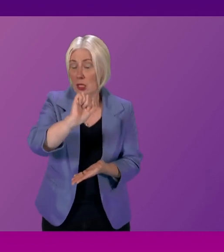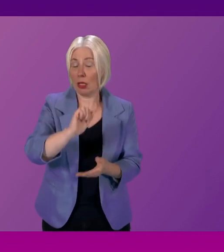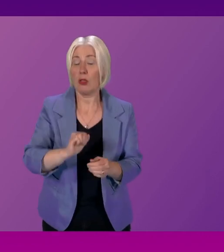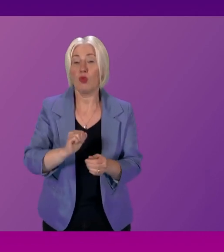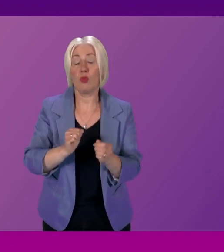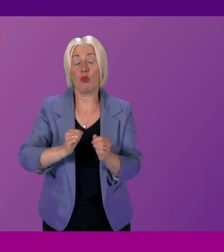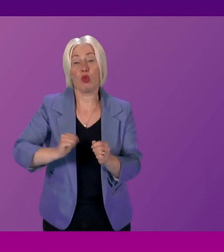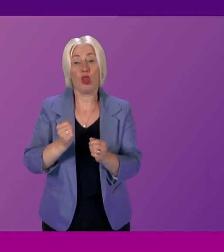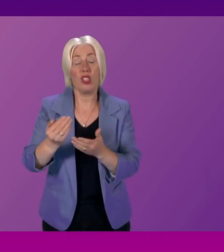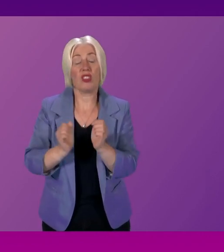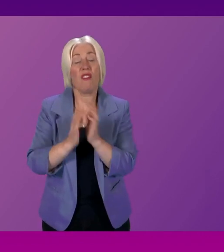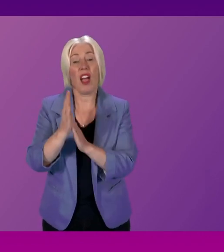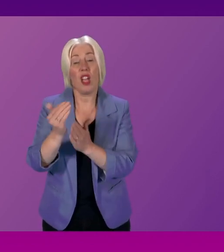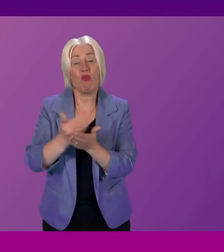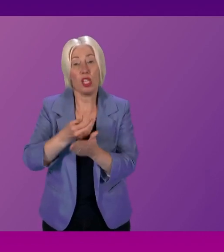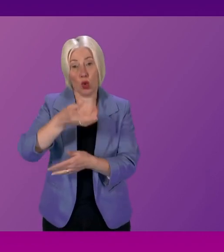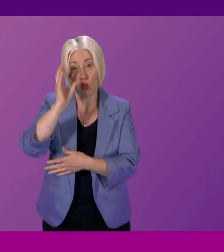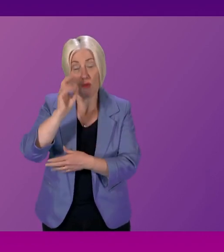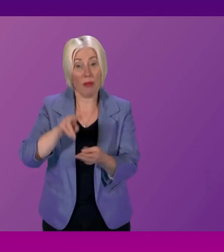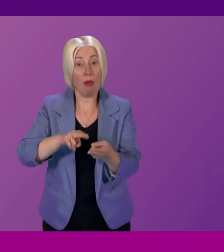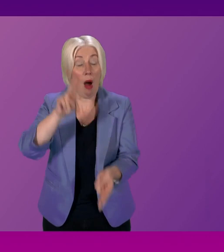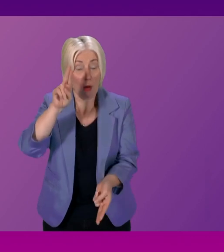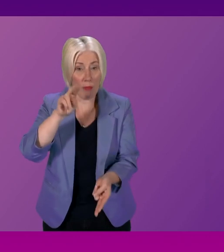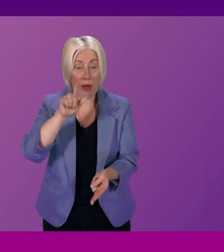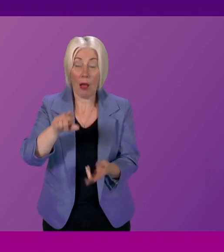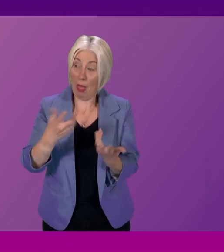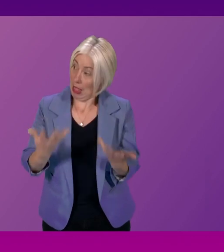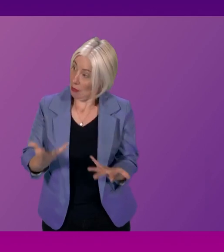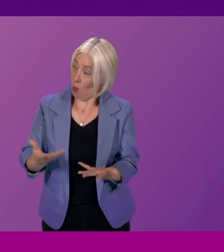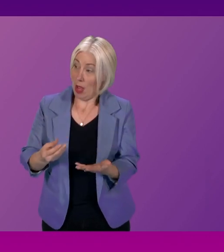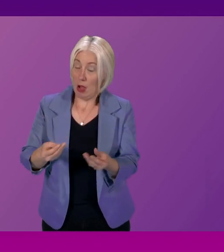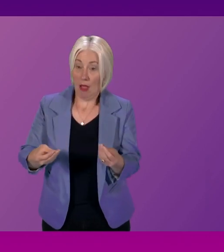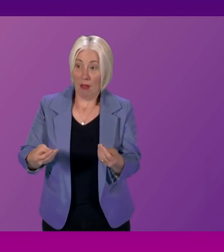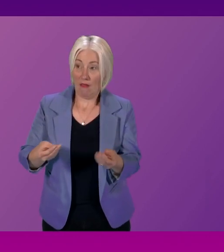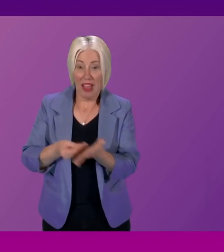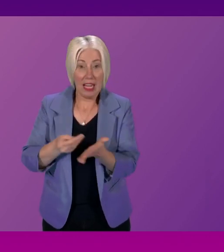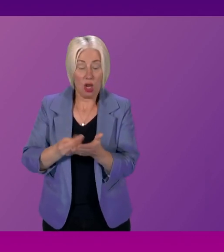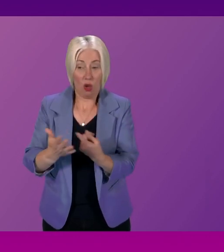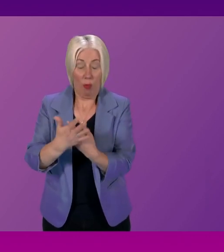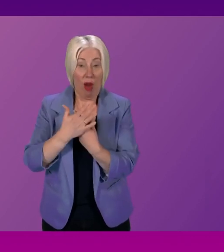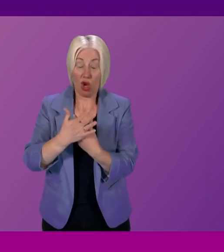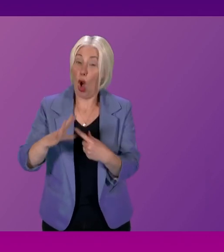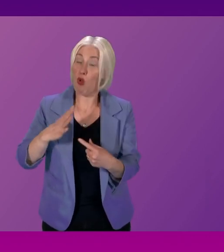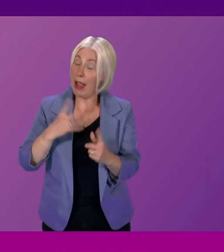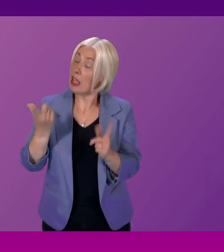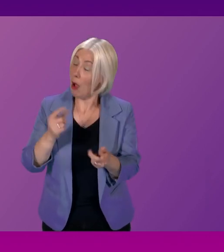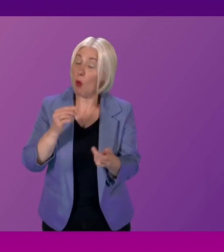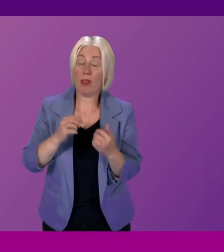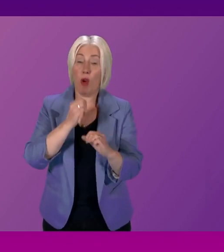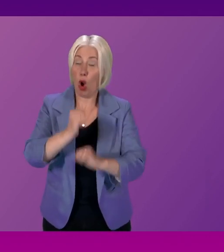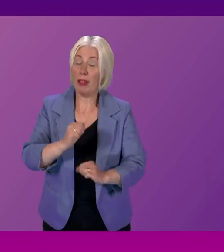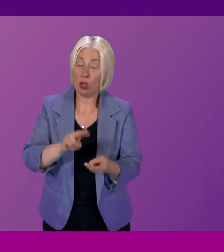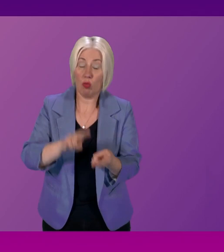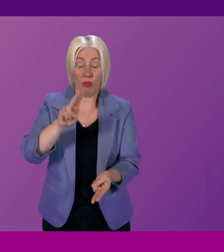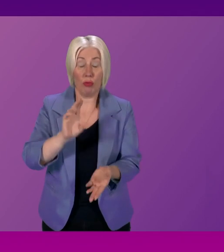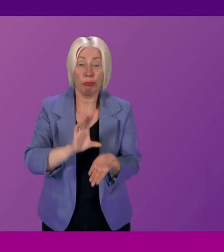.4 million. That is despite the current financial pressure that we are under. On top of that, of course, we continue